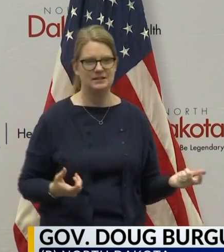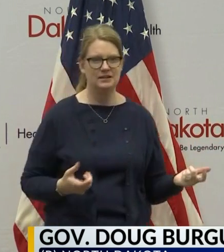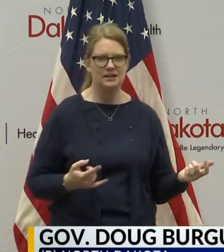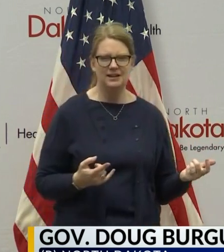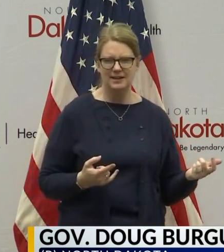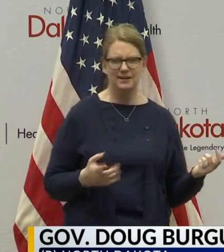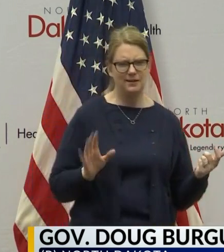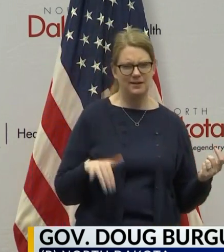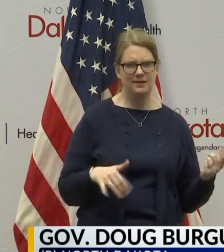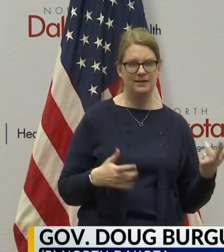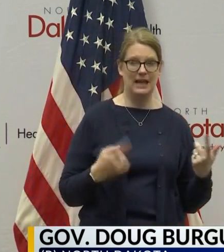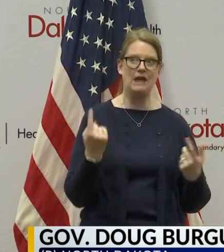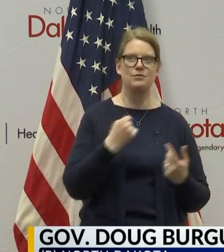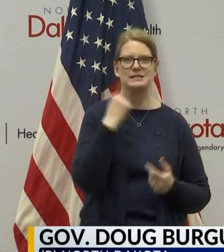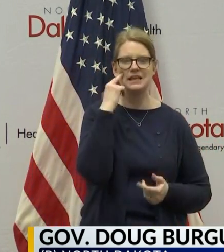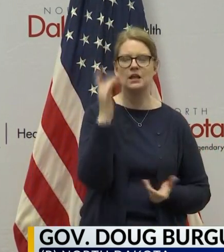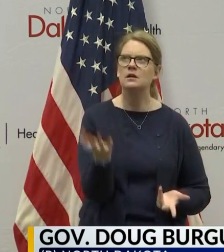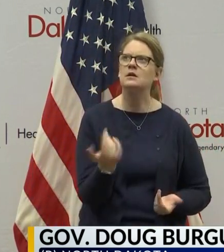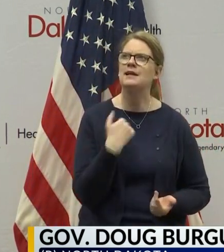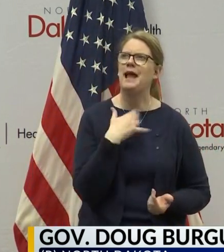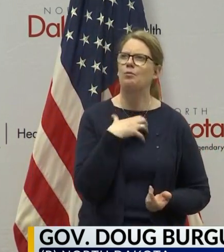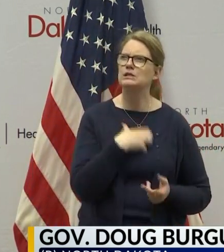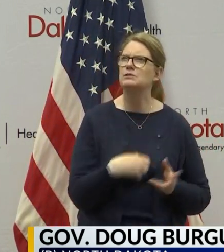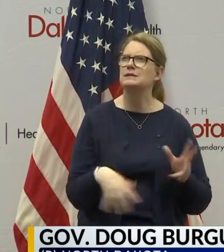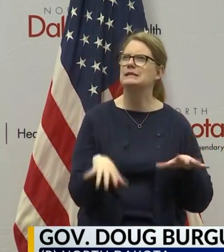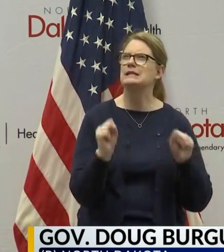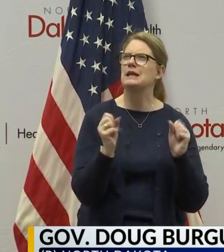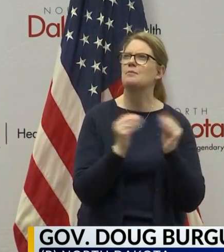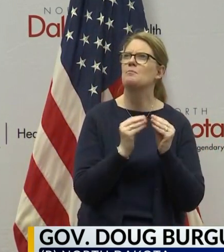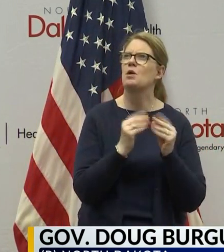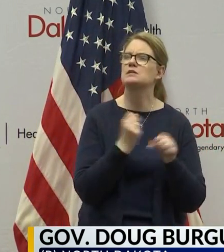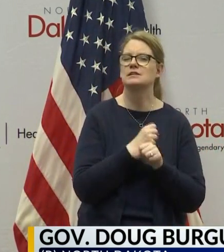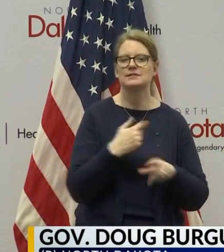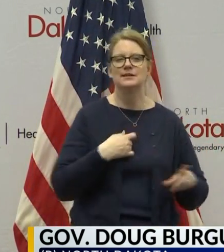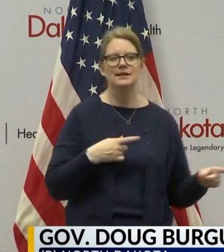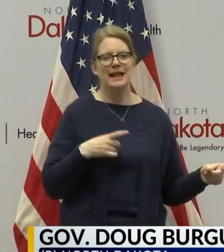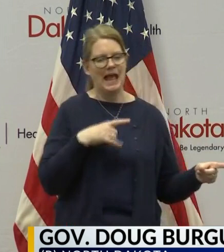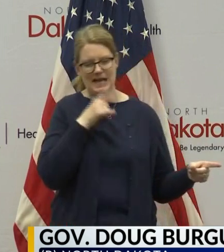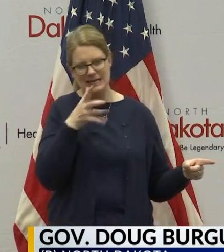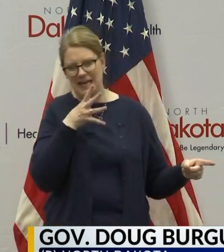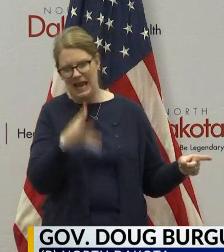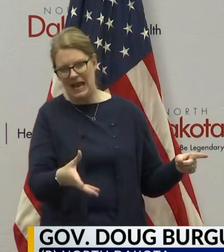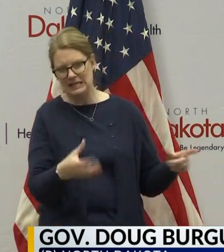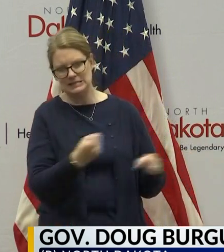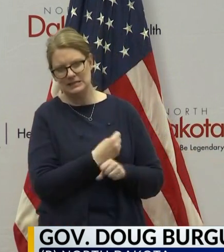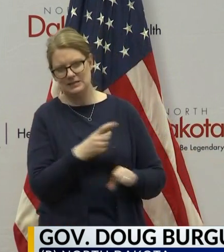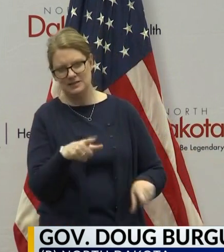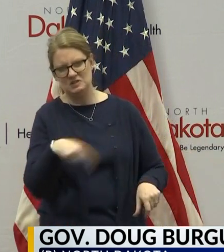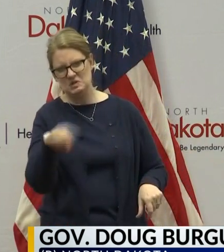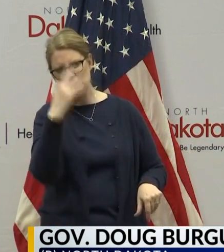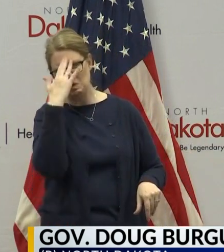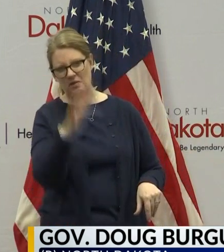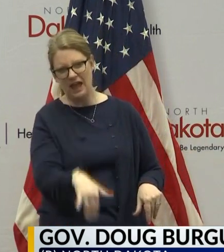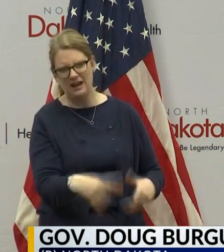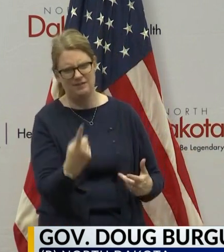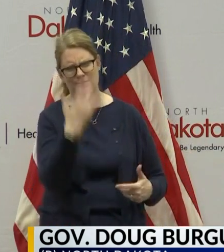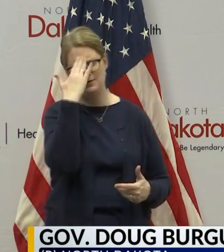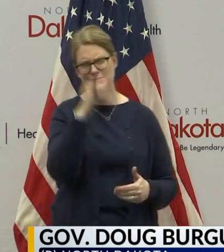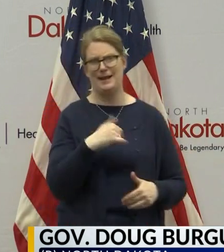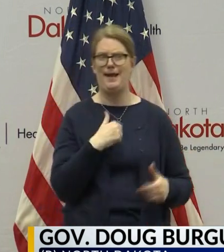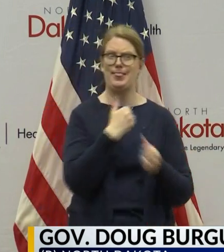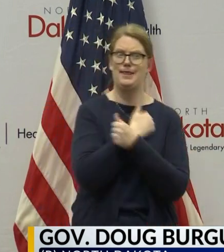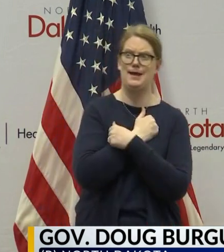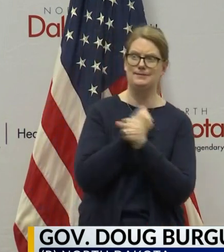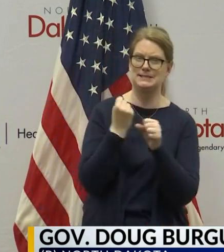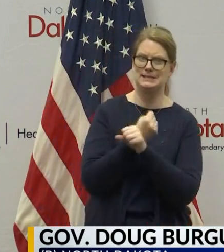wish that everybody would have taken like three more classes. But actually, I didn't hate statistics. You guys probably know that. But I, I'm a, everybody knows that. But